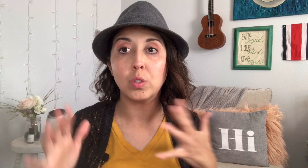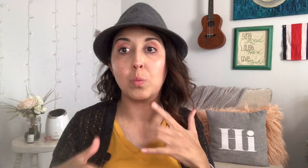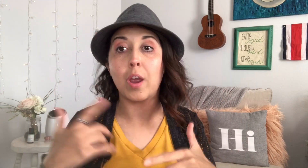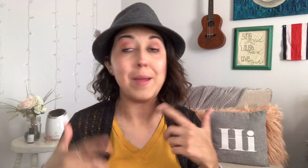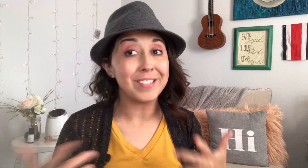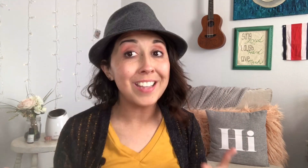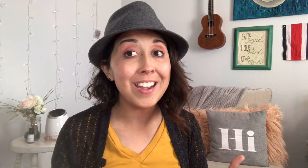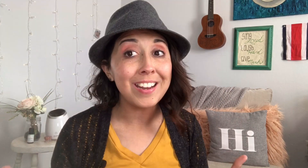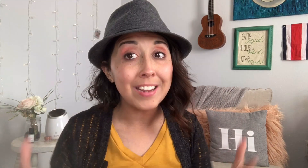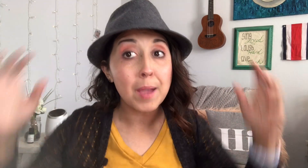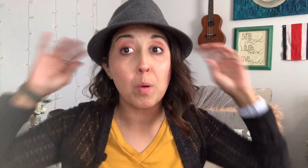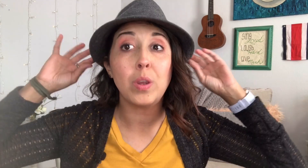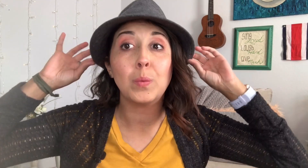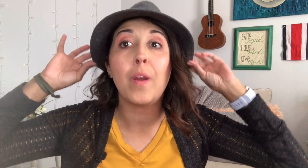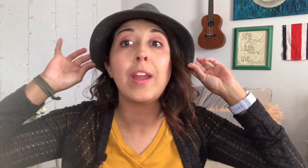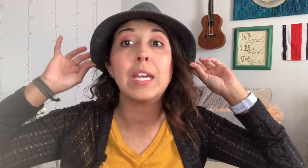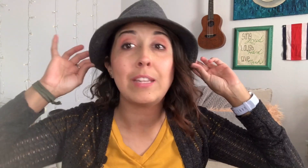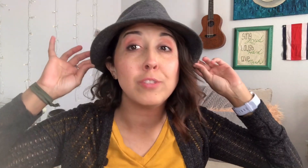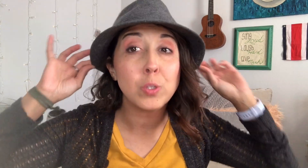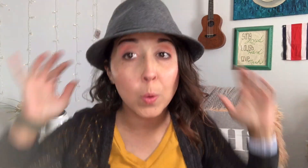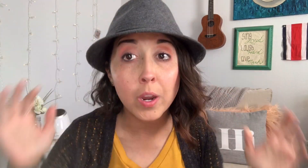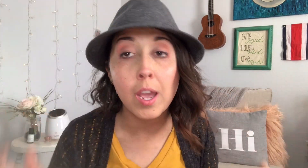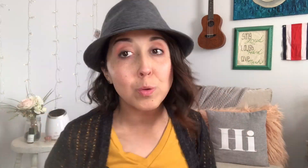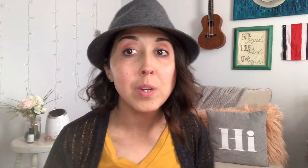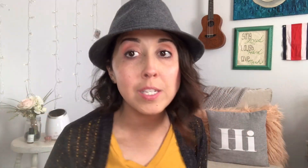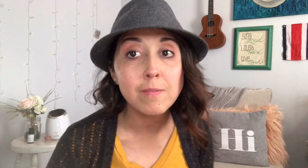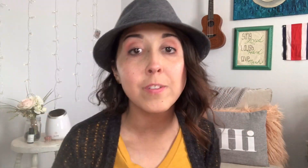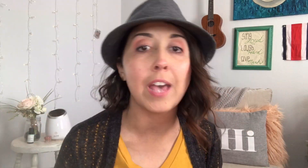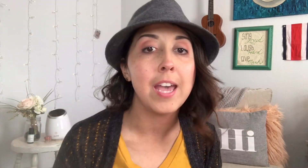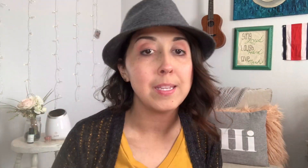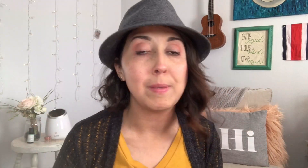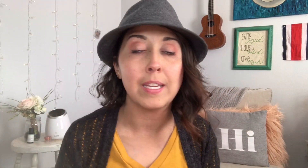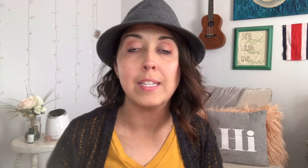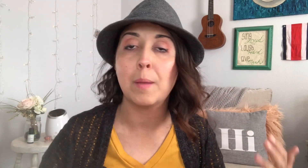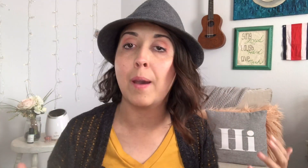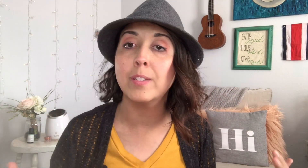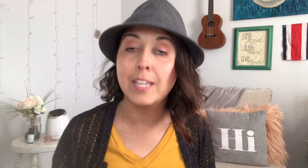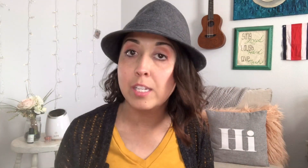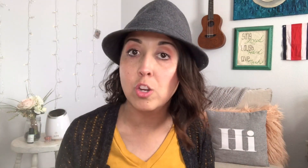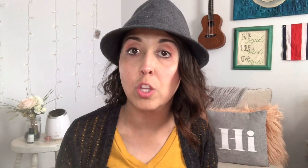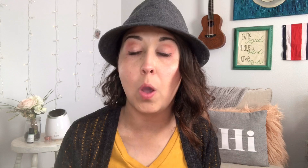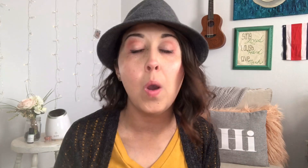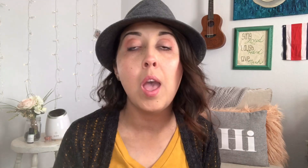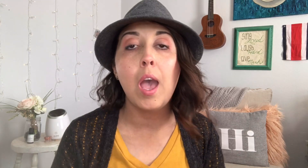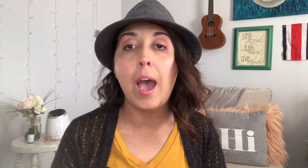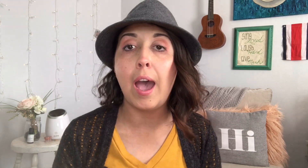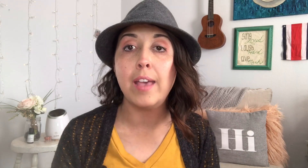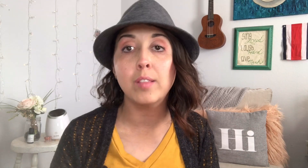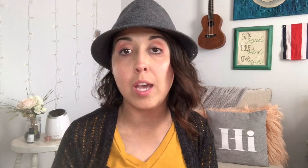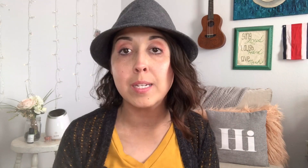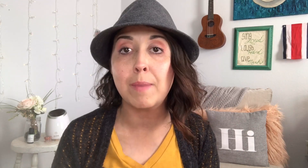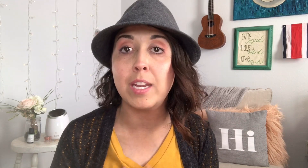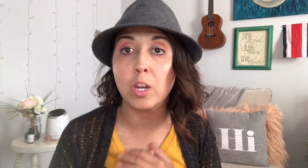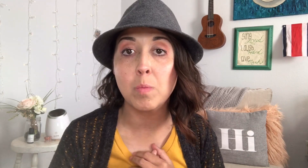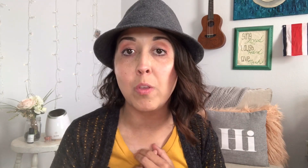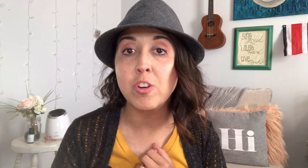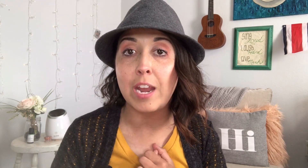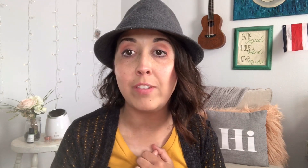where I'm signing I'm always wearing a fedora the reason for that is because about six years ago I lost my younger brother David